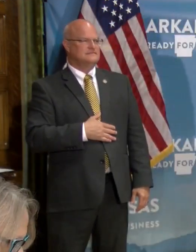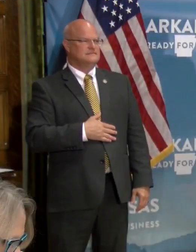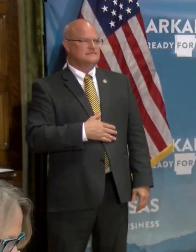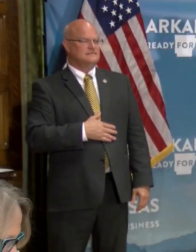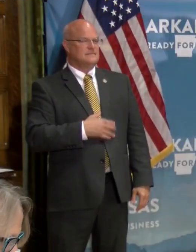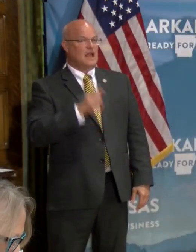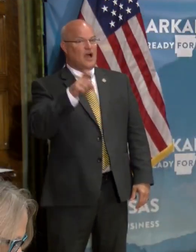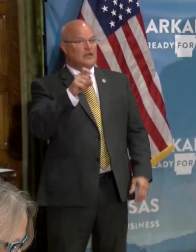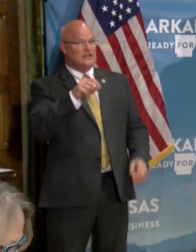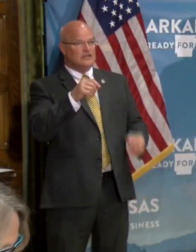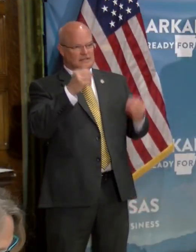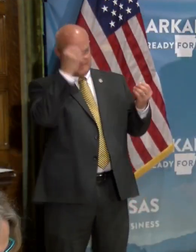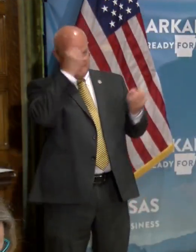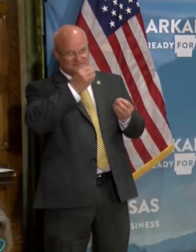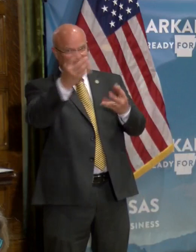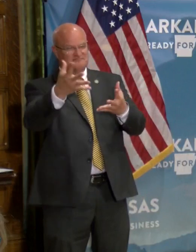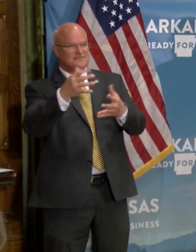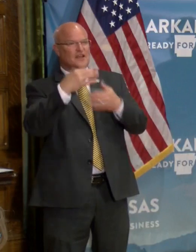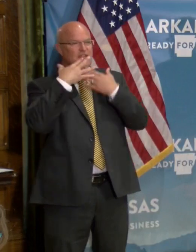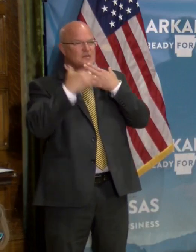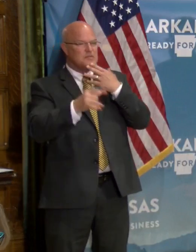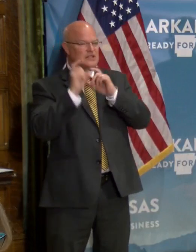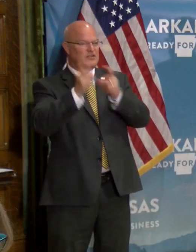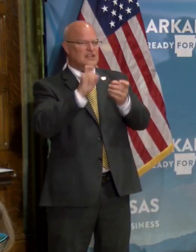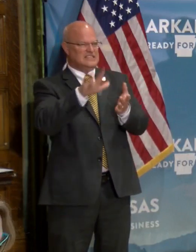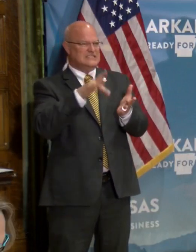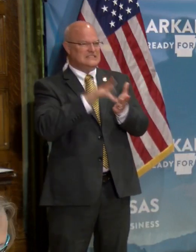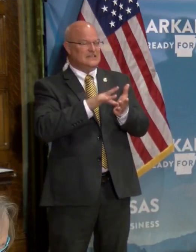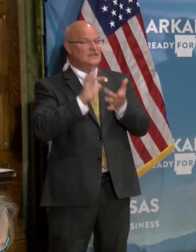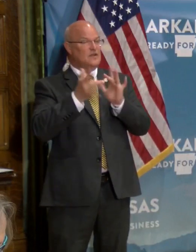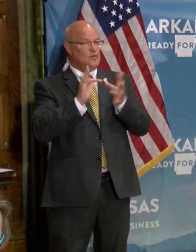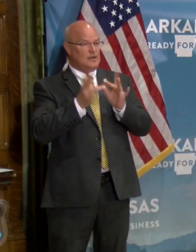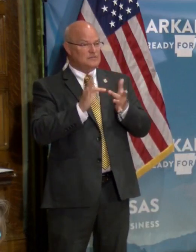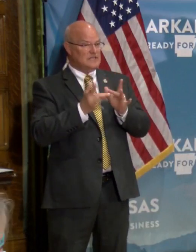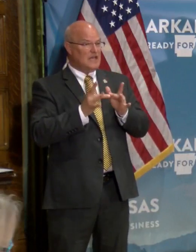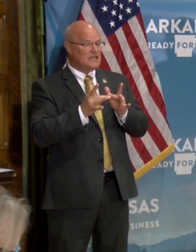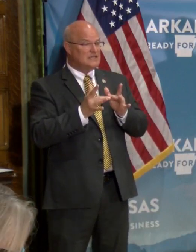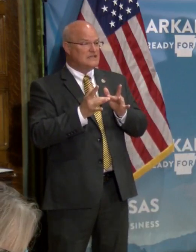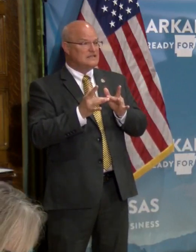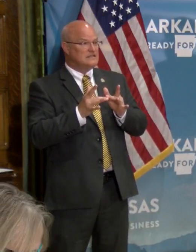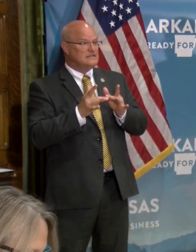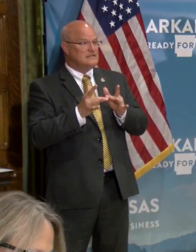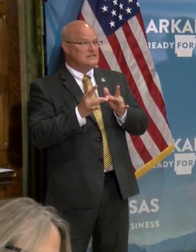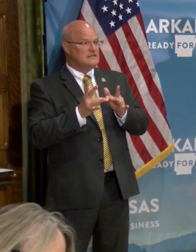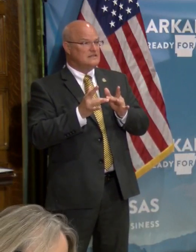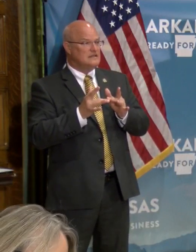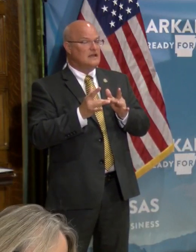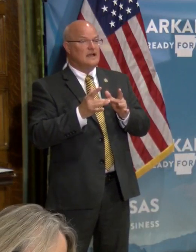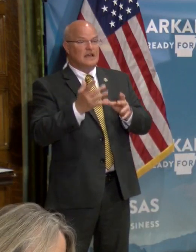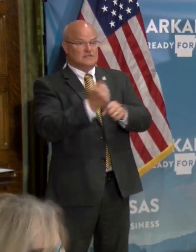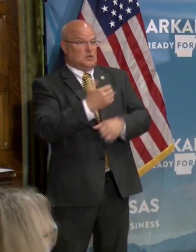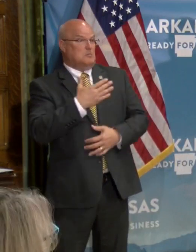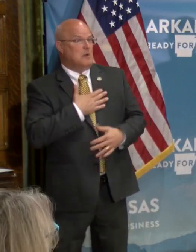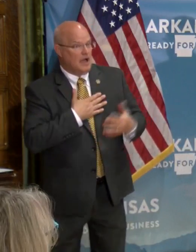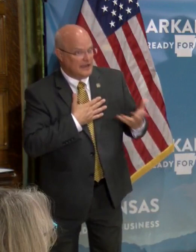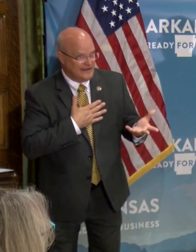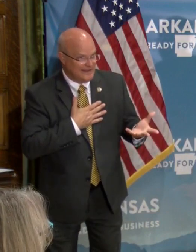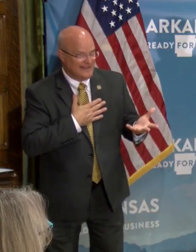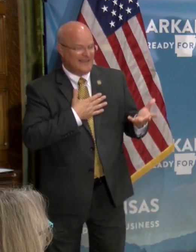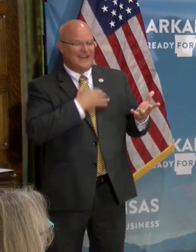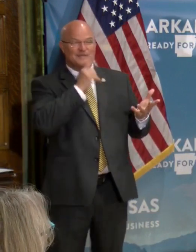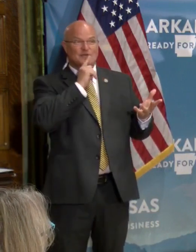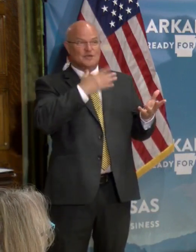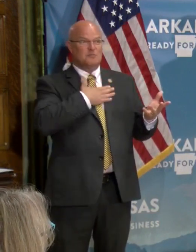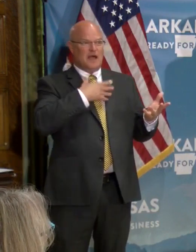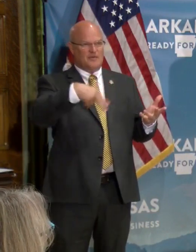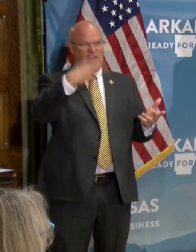I would need to refer you to the, to the blood donation center and their website. Uh, uh, they took mine, and so, uh, I'm not